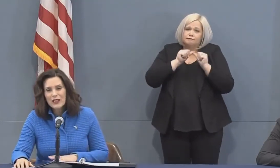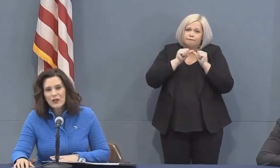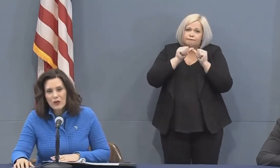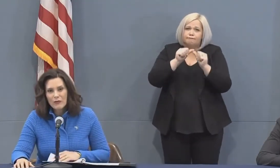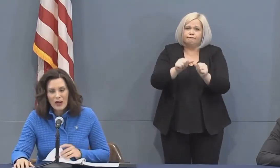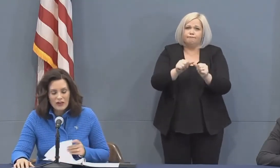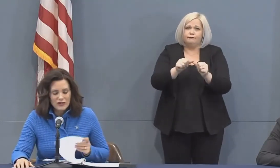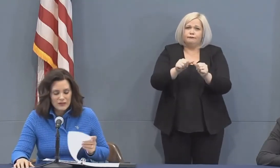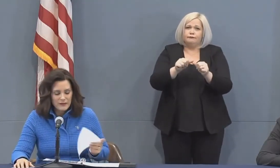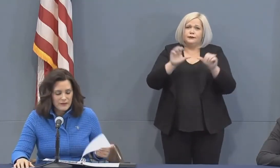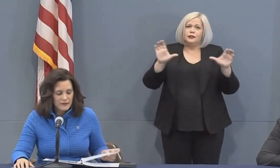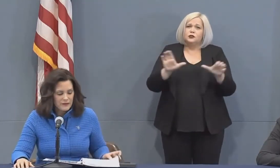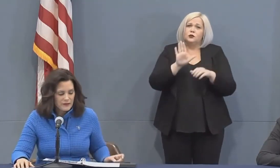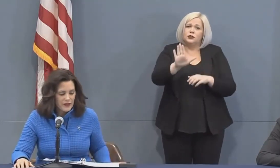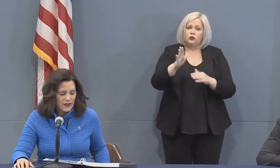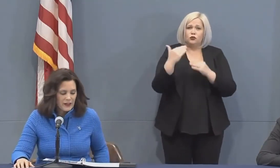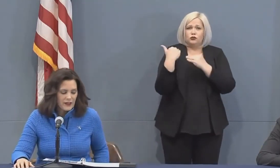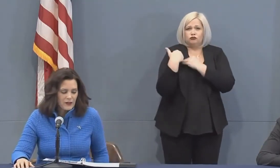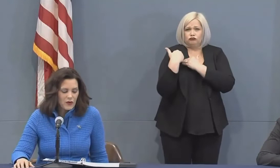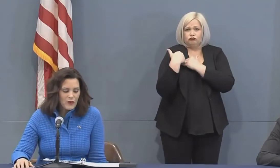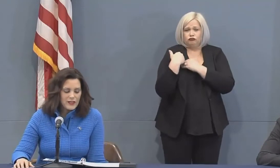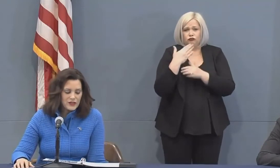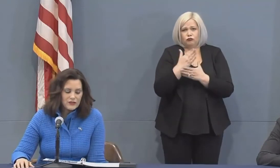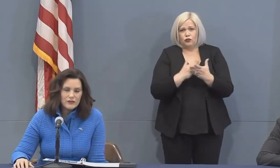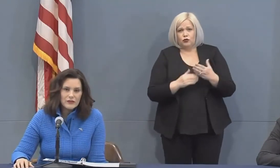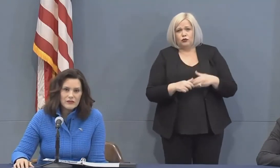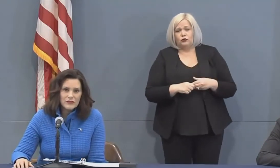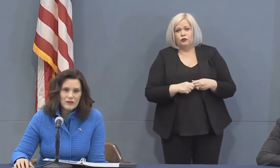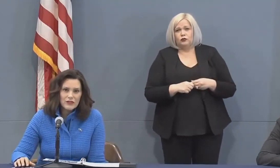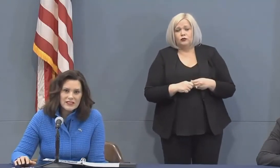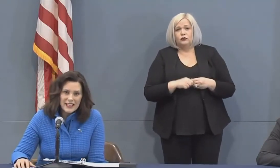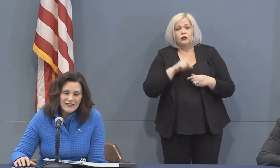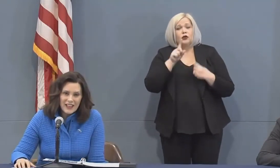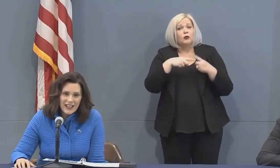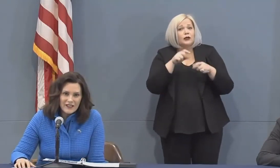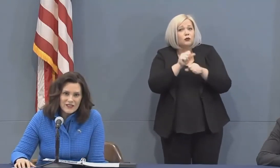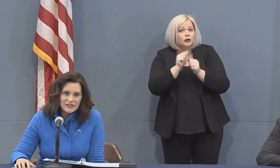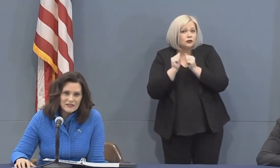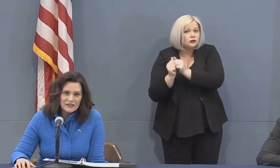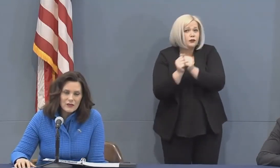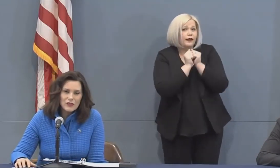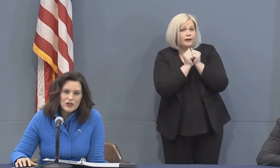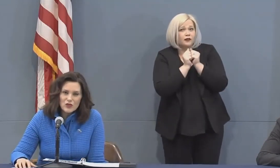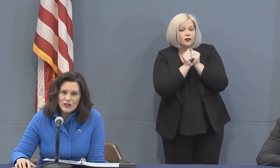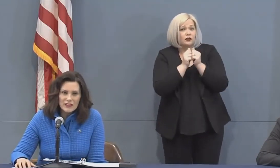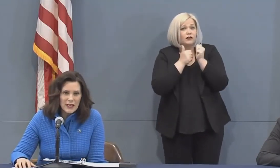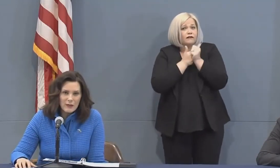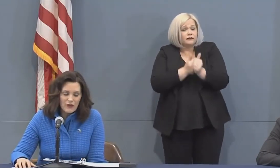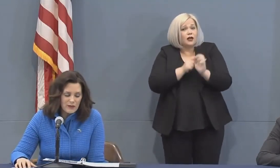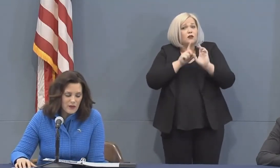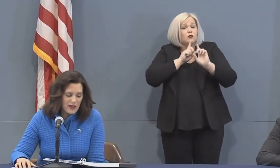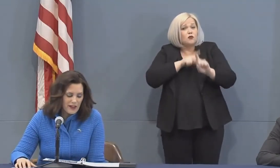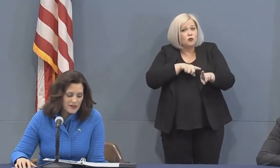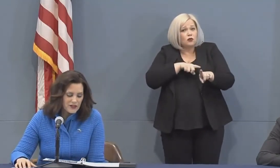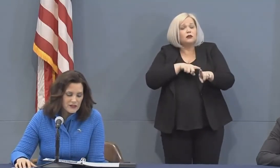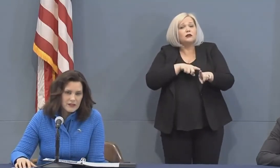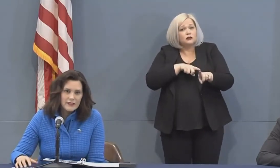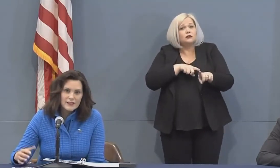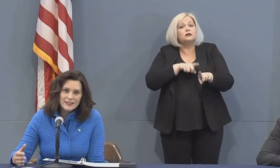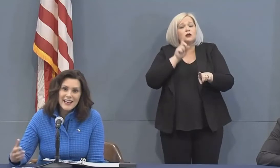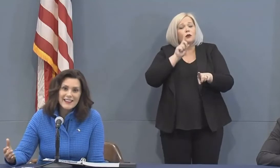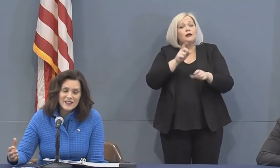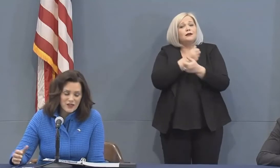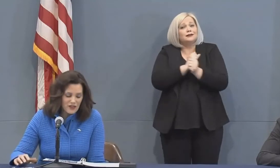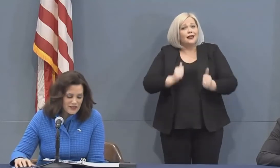keep doing your part. When we do, we'll save lives and we'll shorten the time frame that we have to